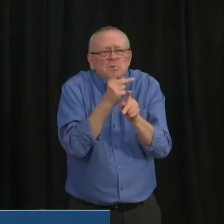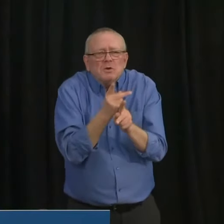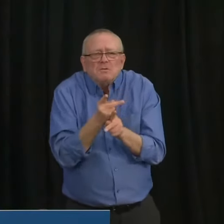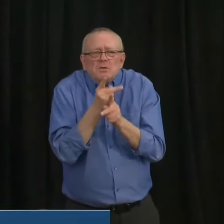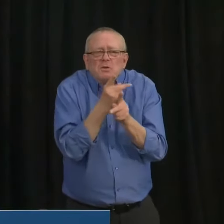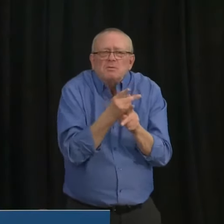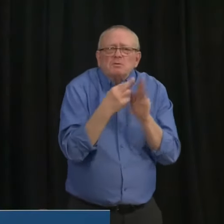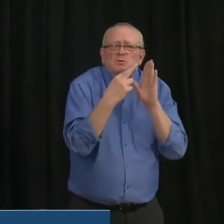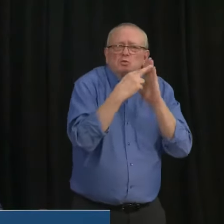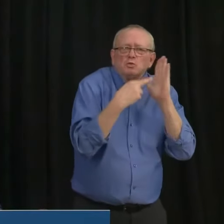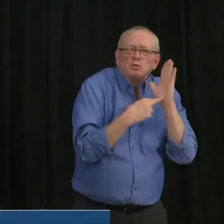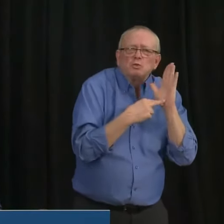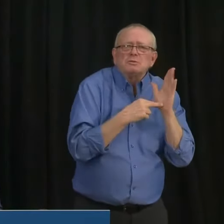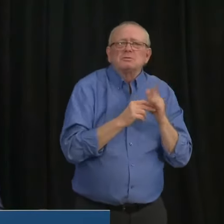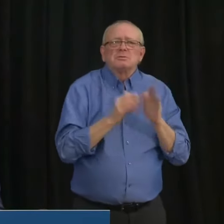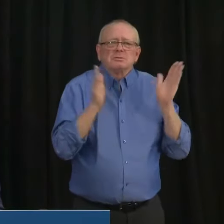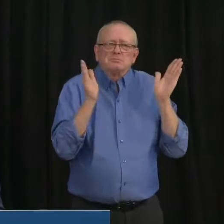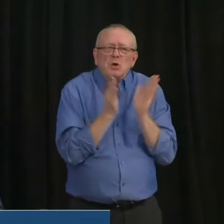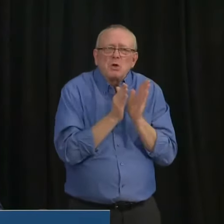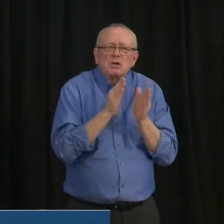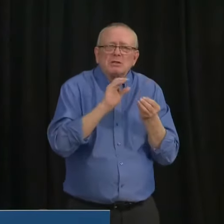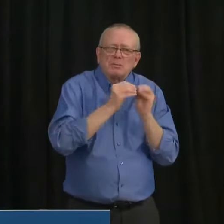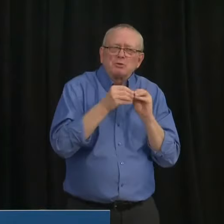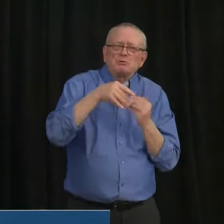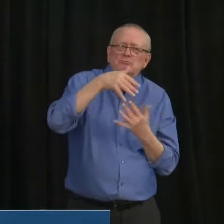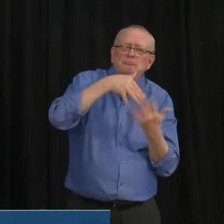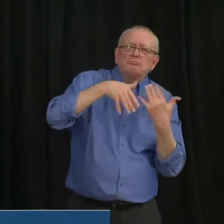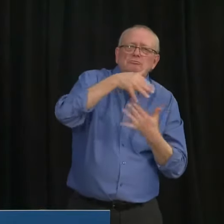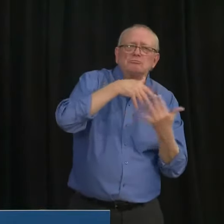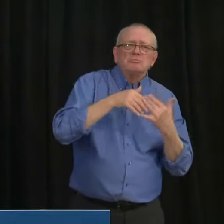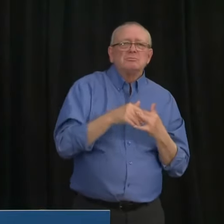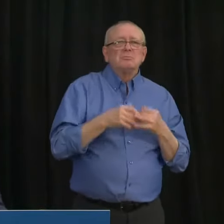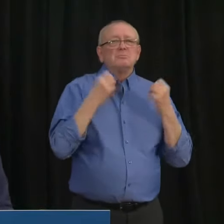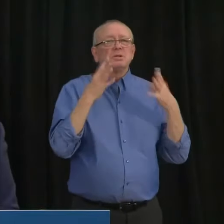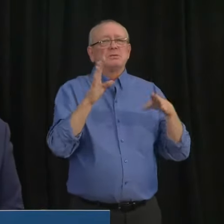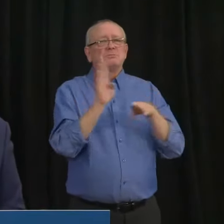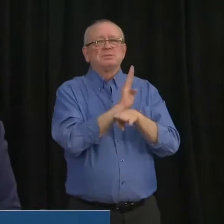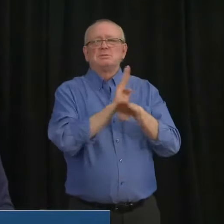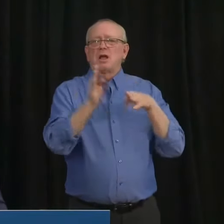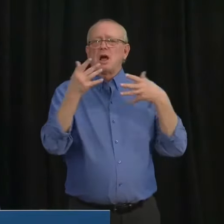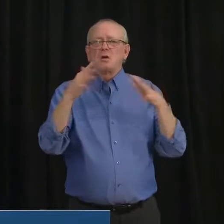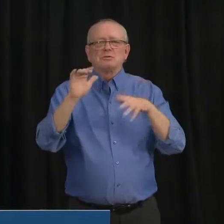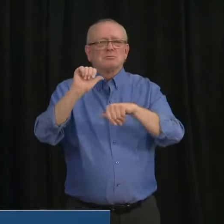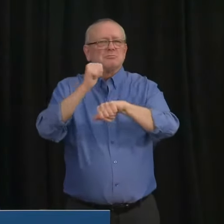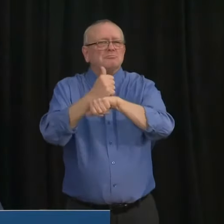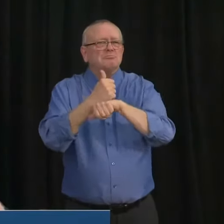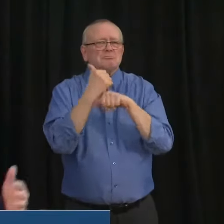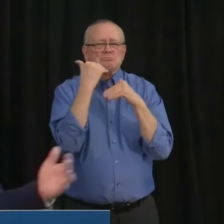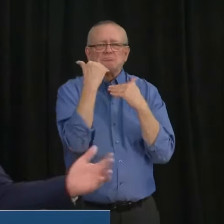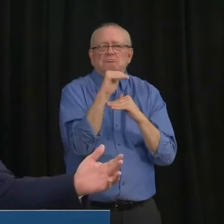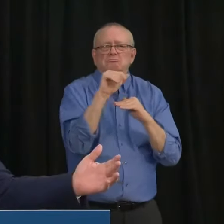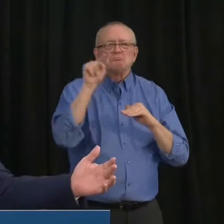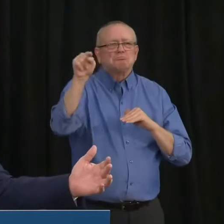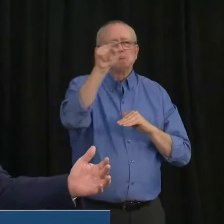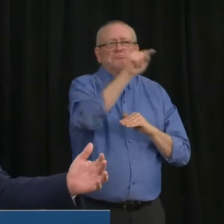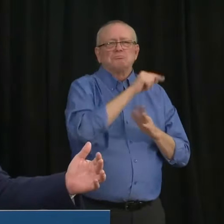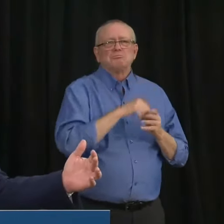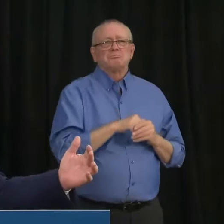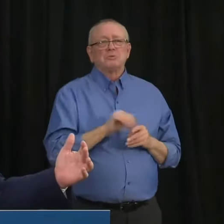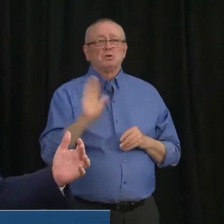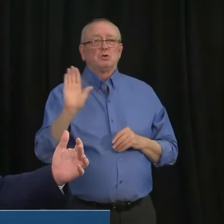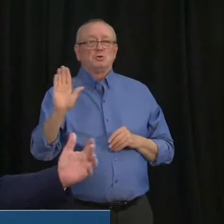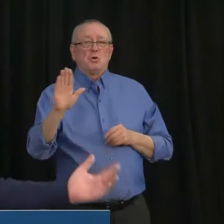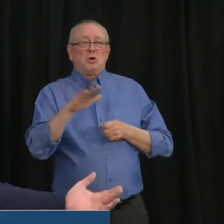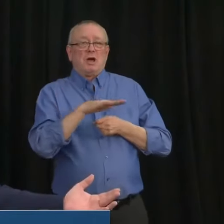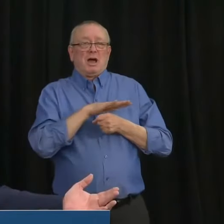that's really what this is an effort to do. Many, uh, businesses, Lisa, are already doing that. Um, I, I know my own neighborhood. I see people,